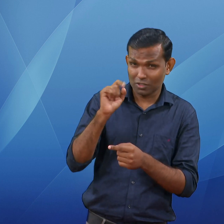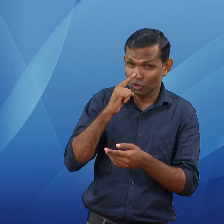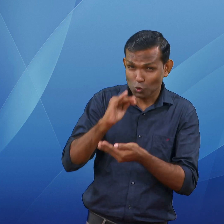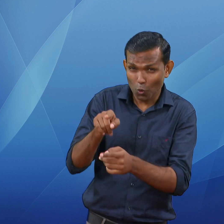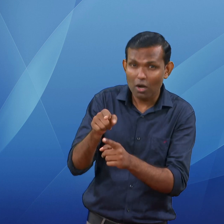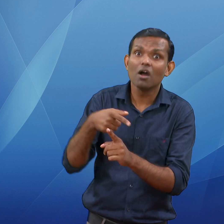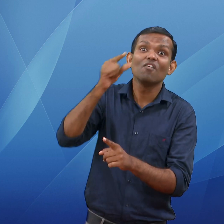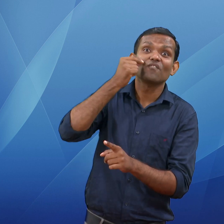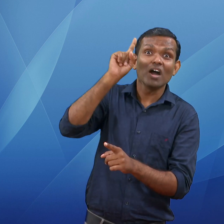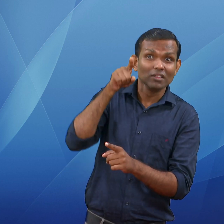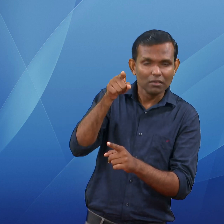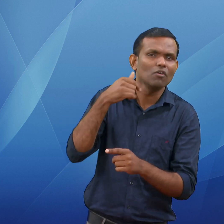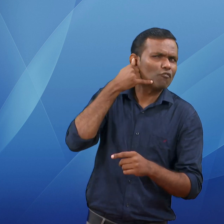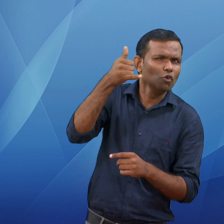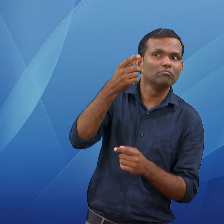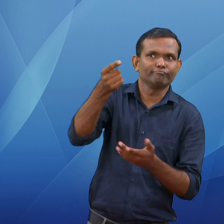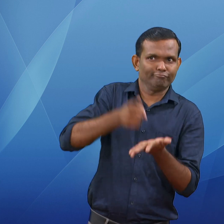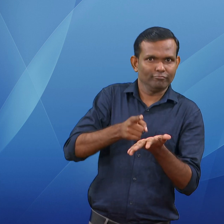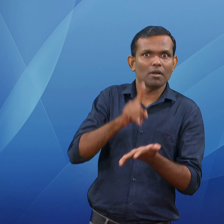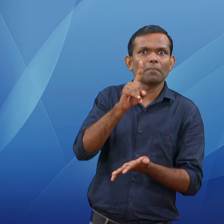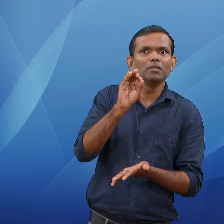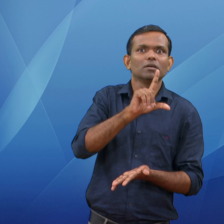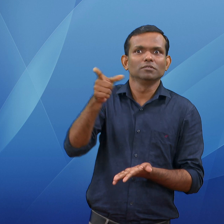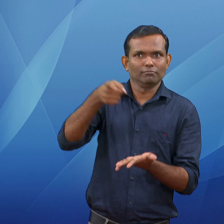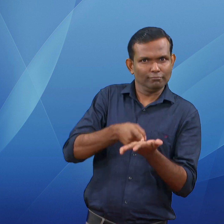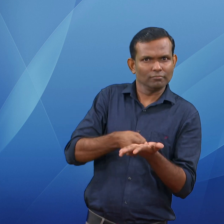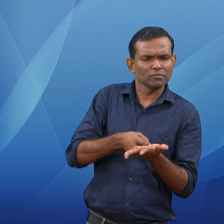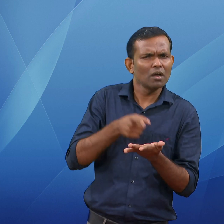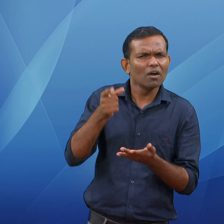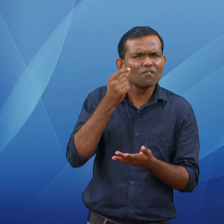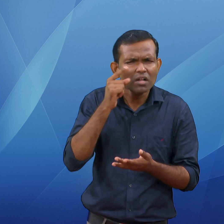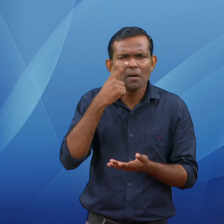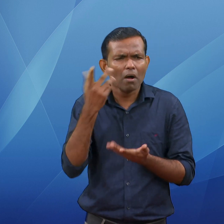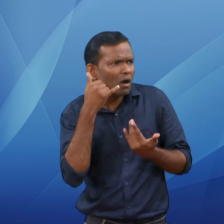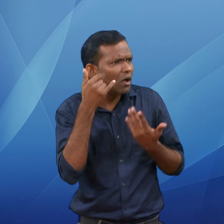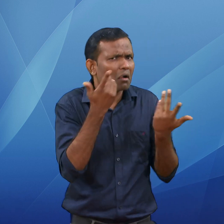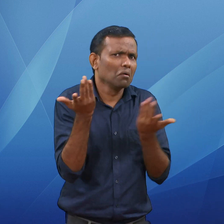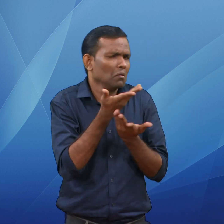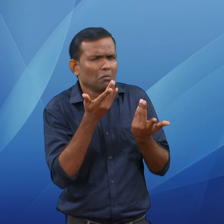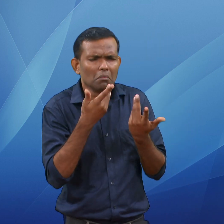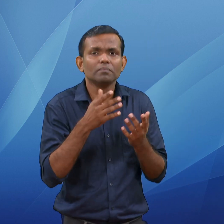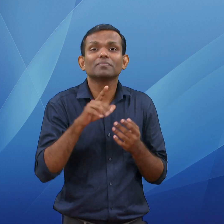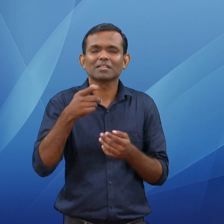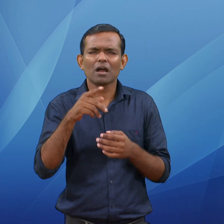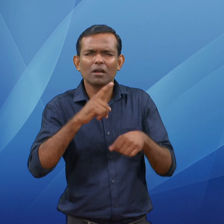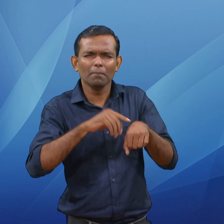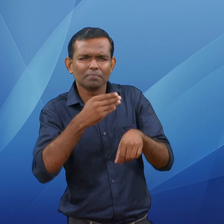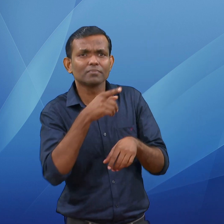police off the track. A massive manhunt was launched in Kualam and neighbouring districts. Later, a group of students